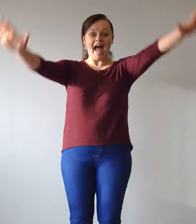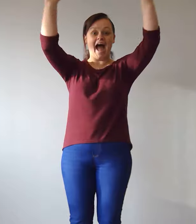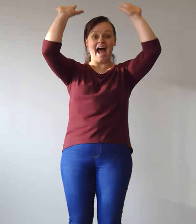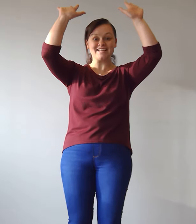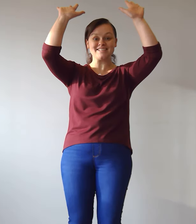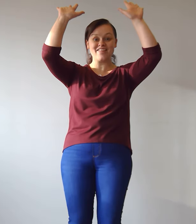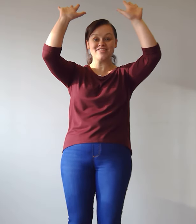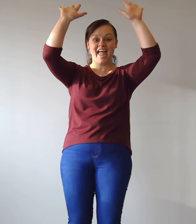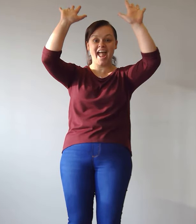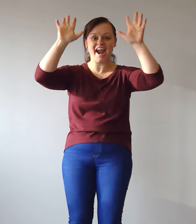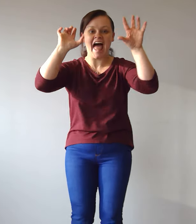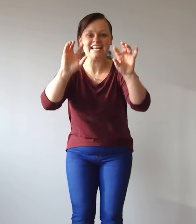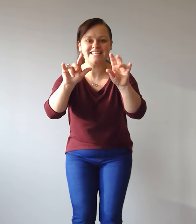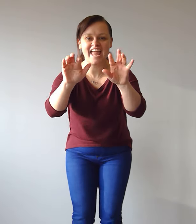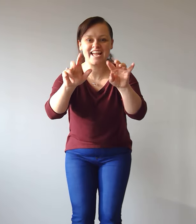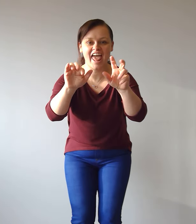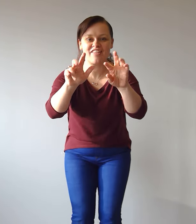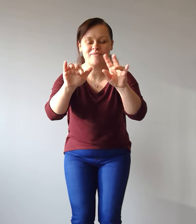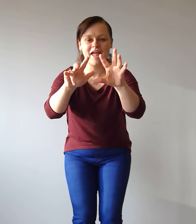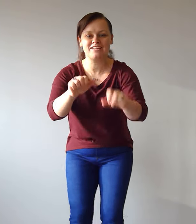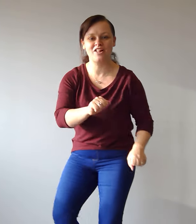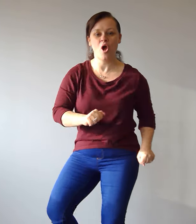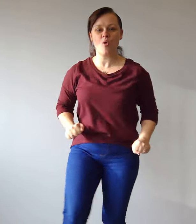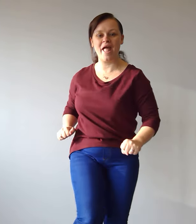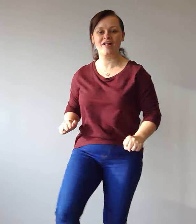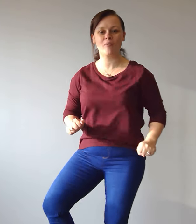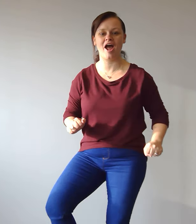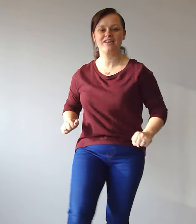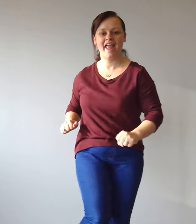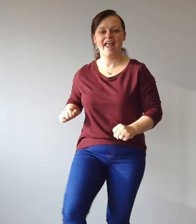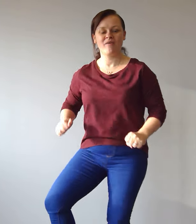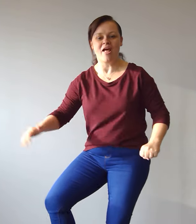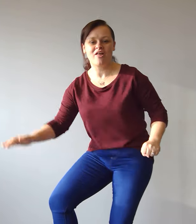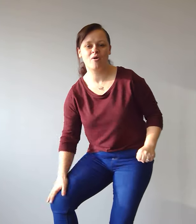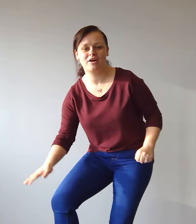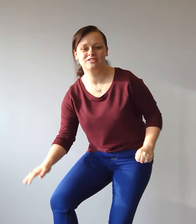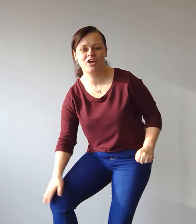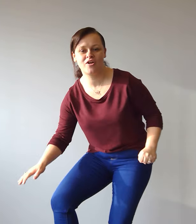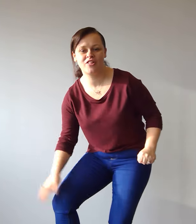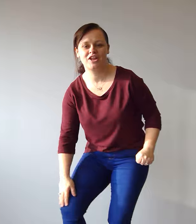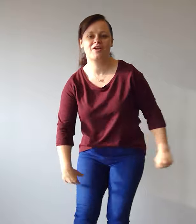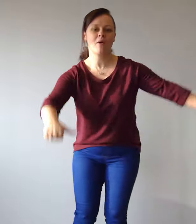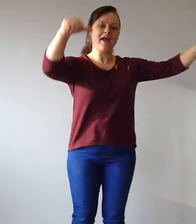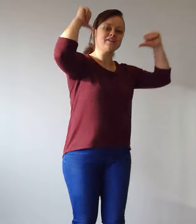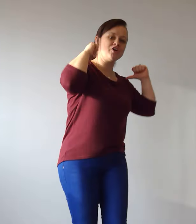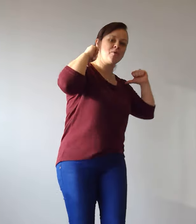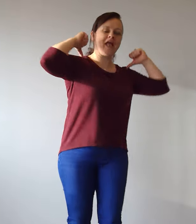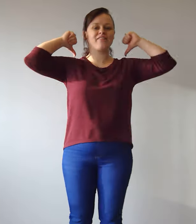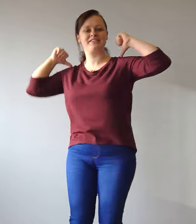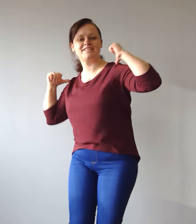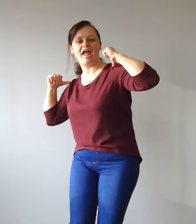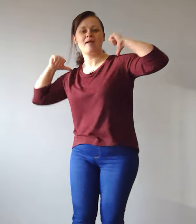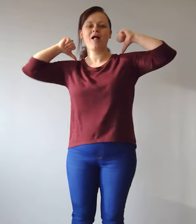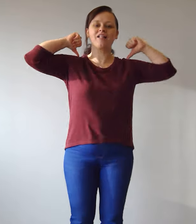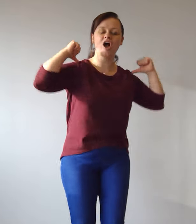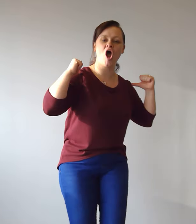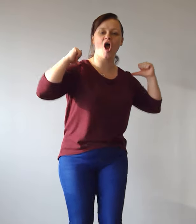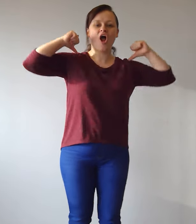Hands in the air, tickle in the middle, play my body with a one, two, three, we're the same old hard